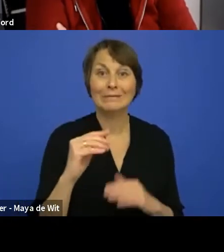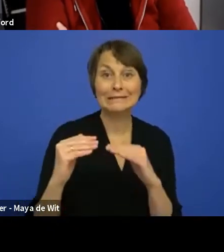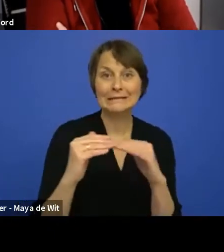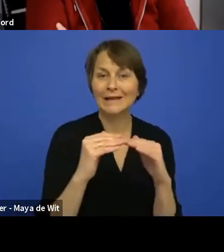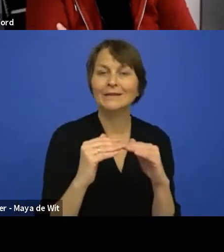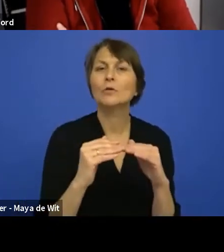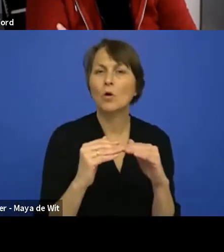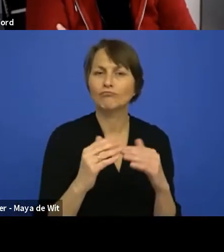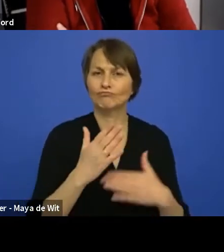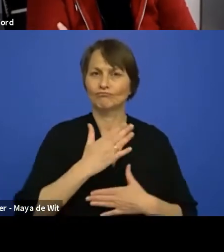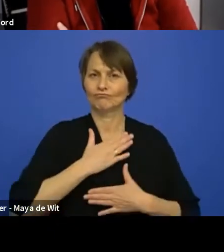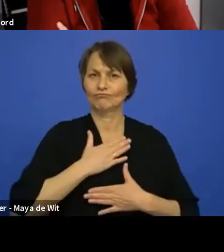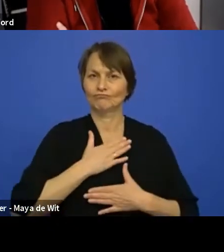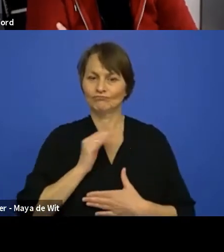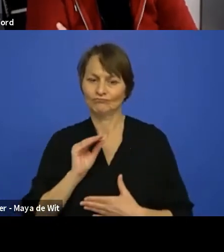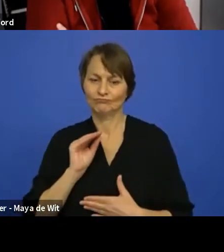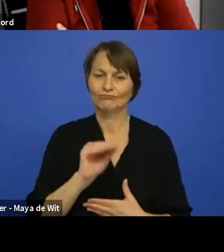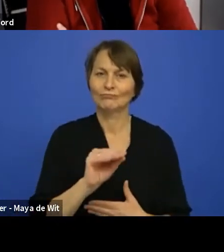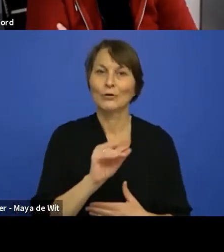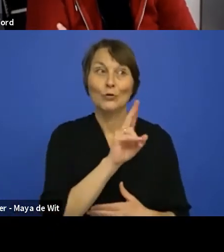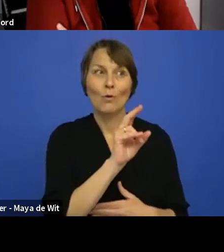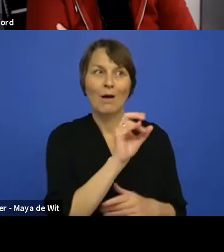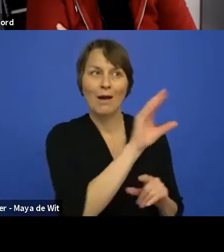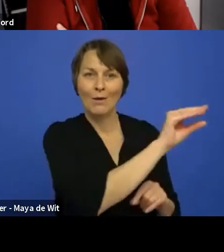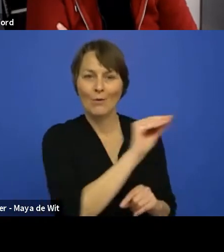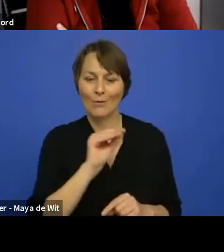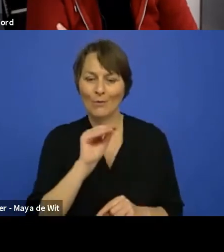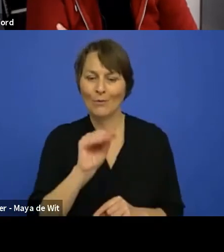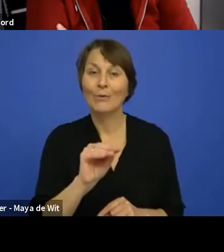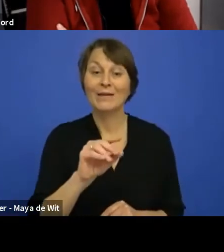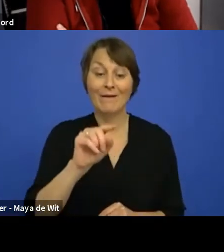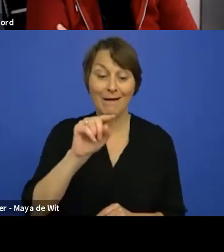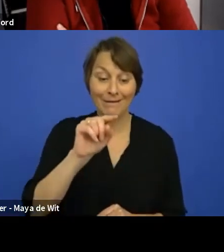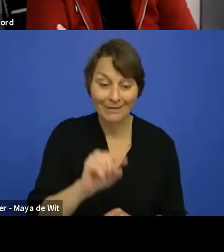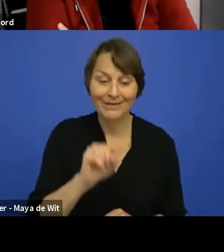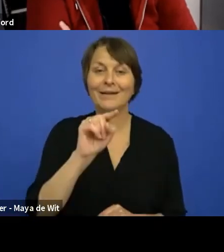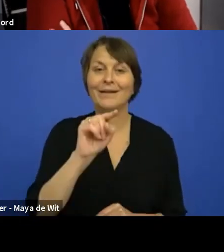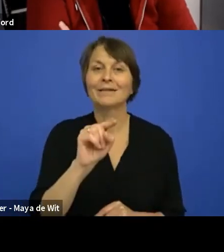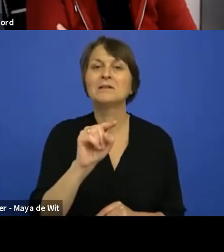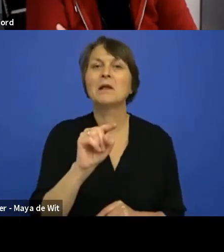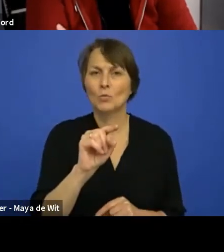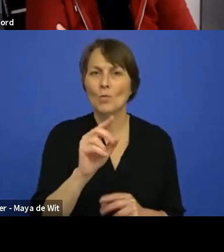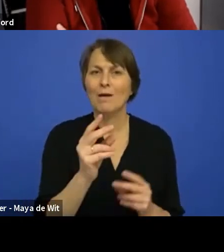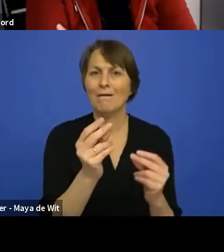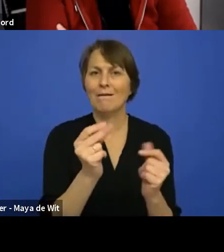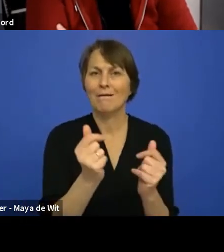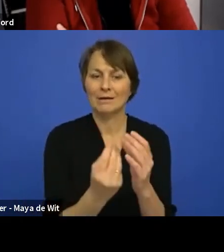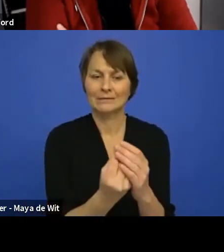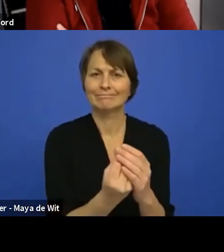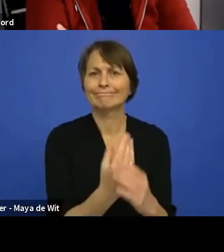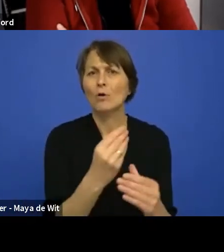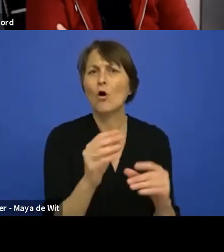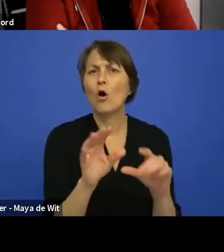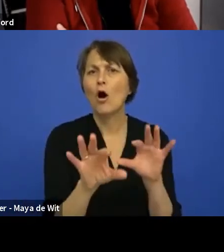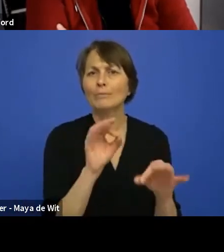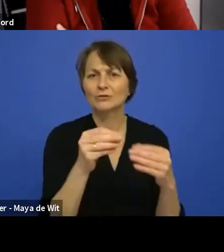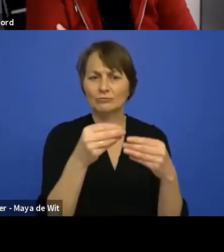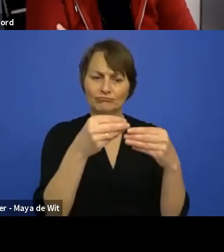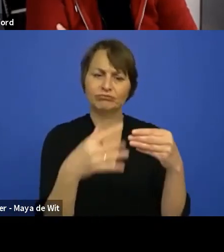that's from the UI library. And when you press that it's going to auto suggest all the possible looks that that we ship with.